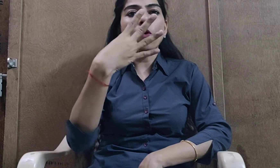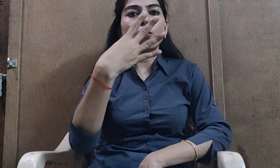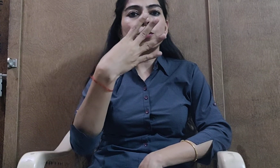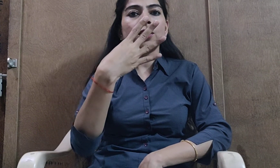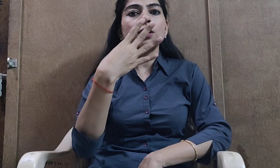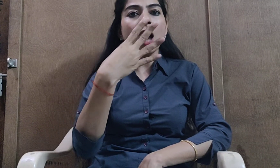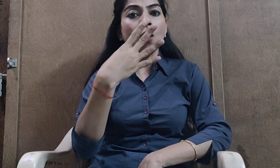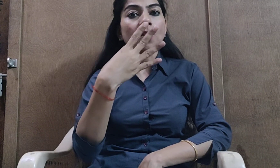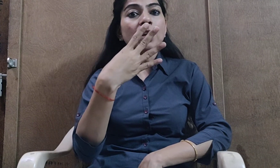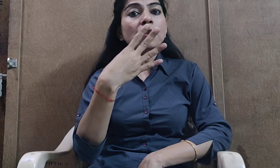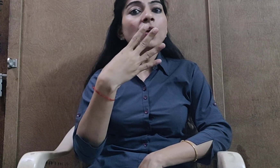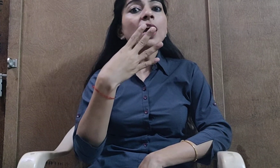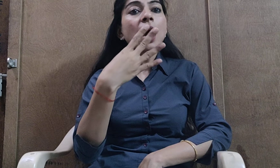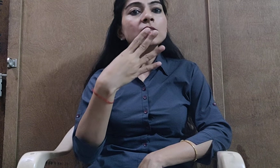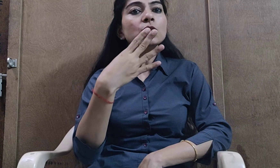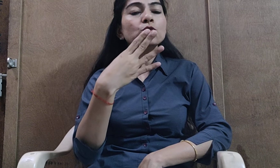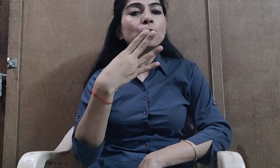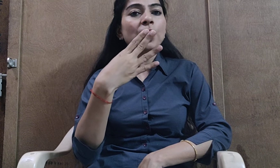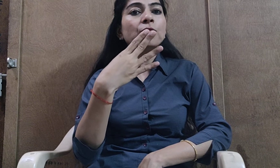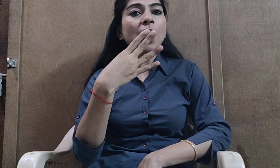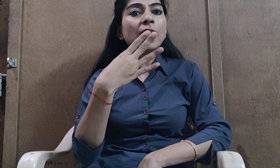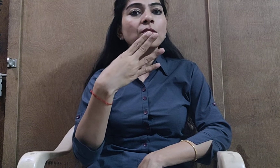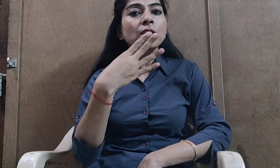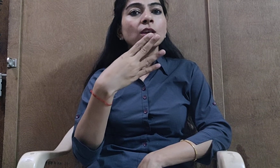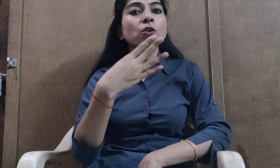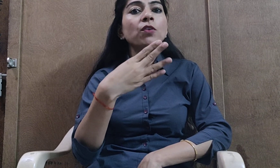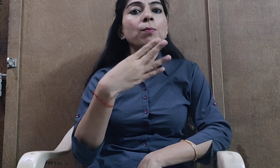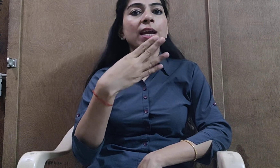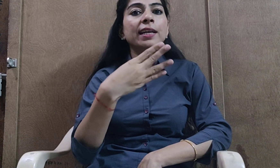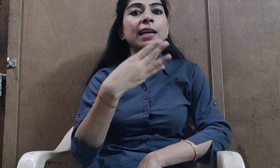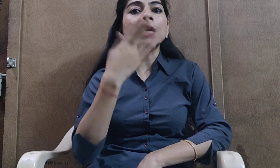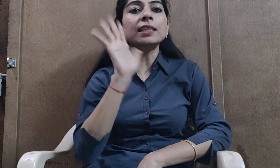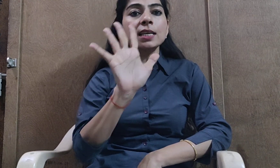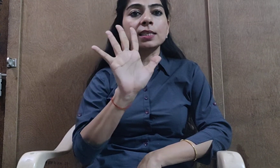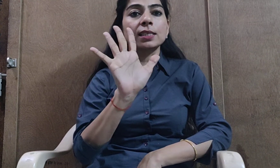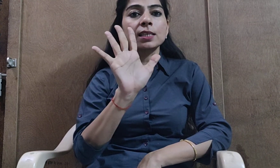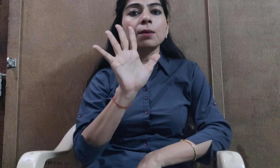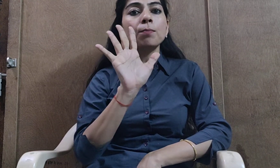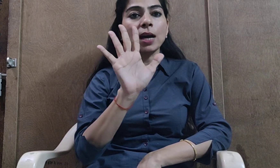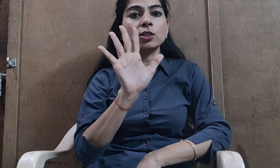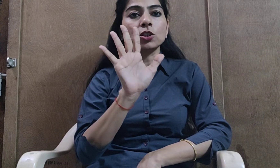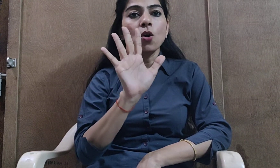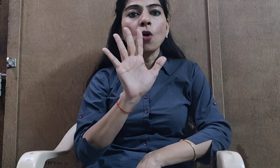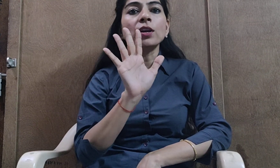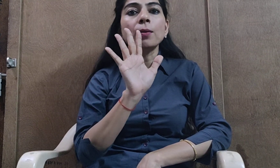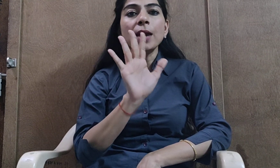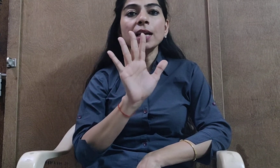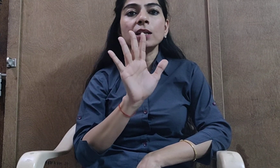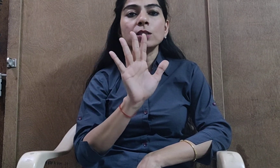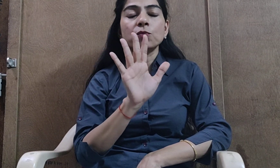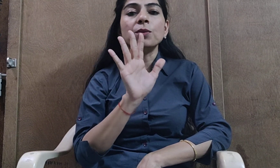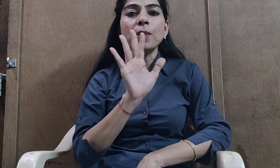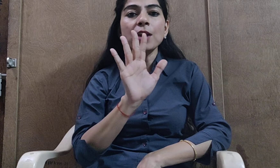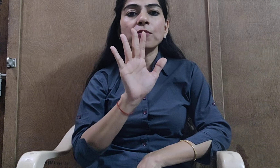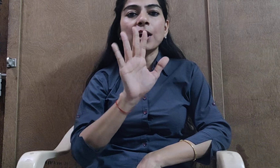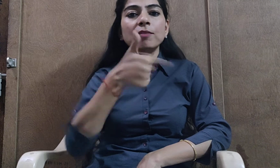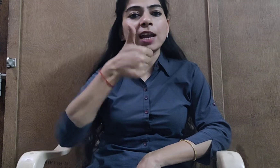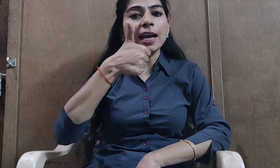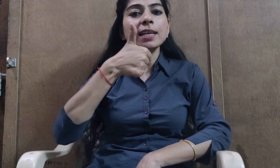Now if I ask you to make 5 you will make it like this but on abecus we make 5 like